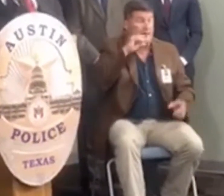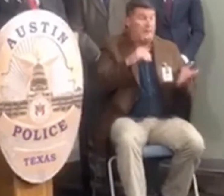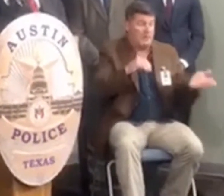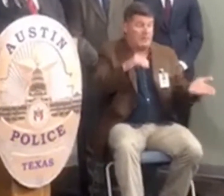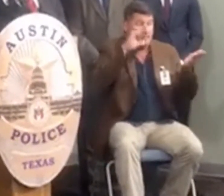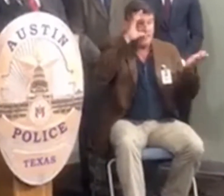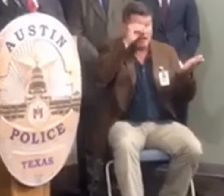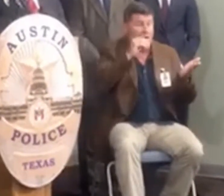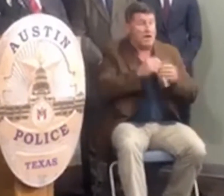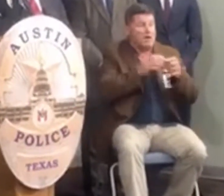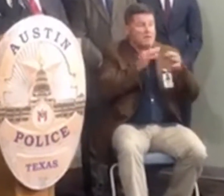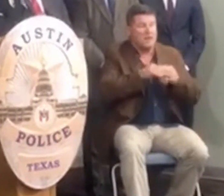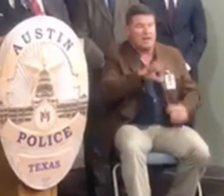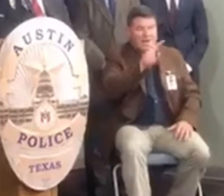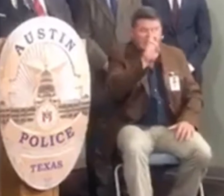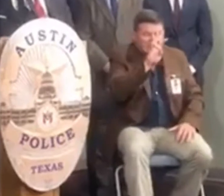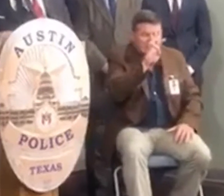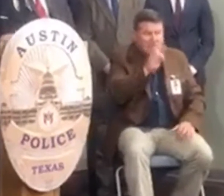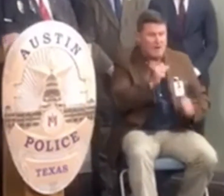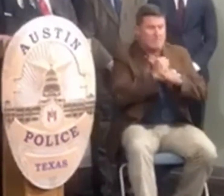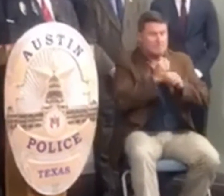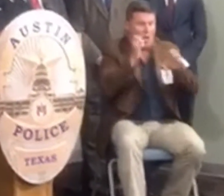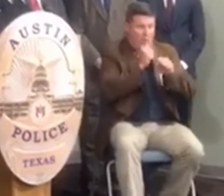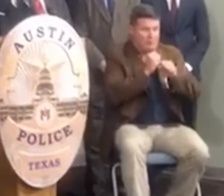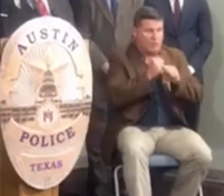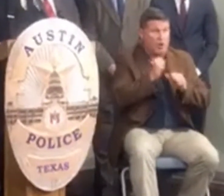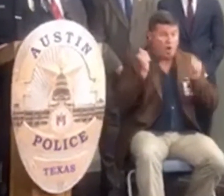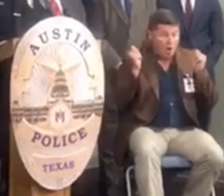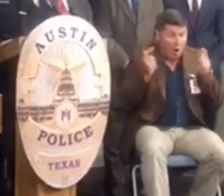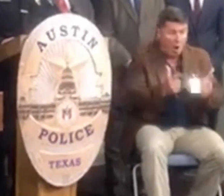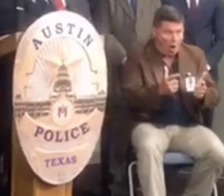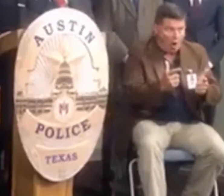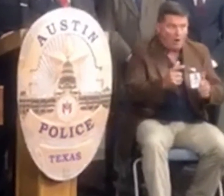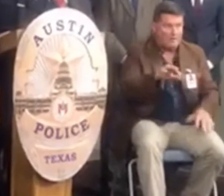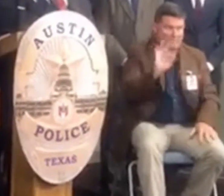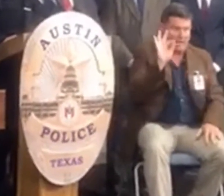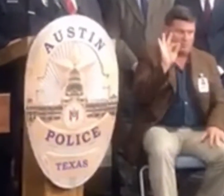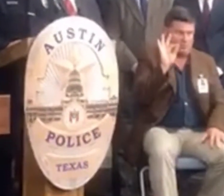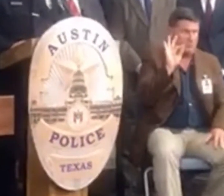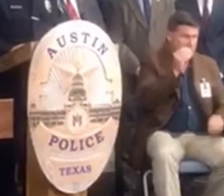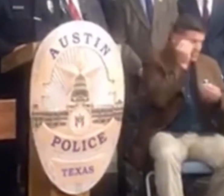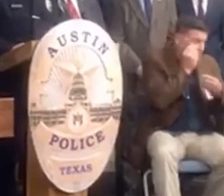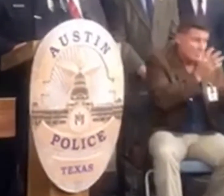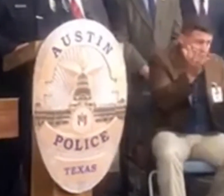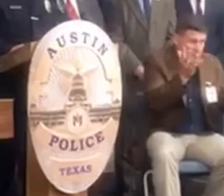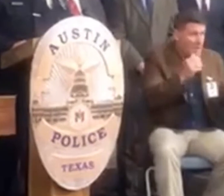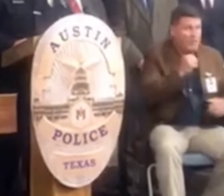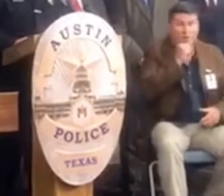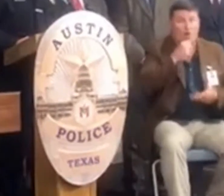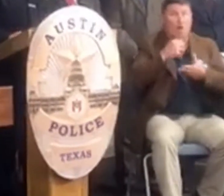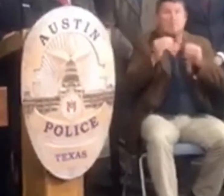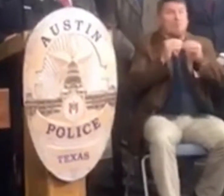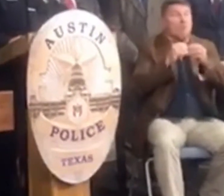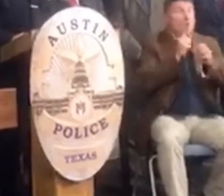we have identified and are no longer in play those seven devices. So I think it's important that we put that out and that the community be